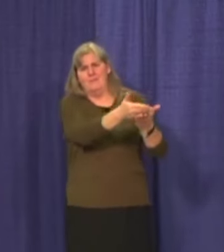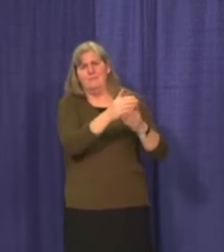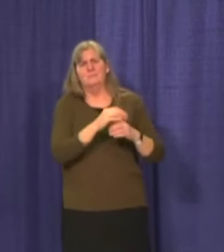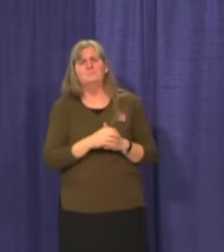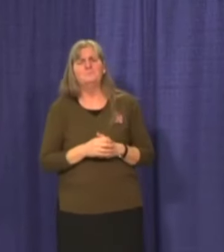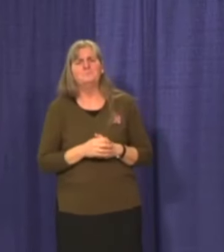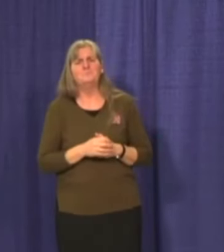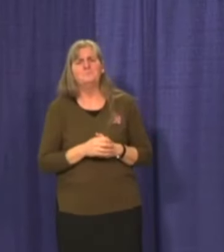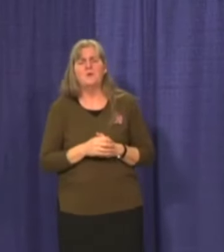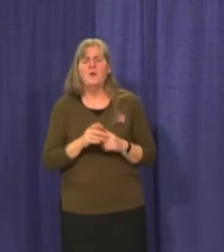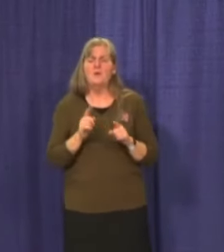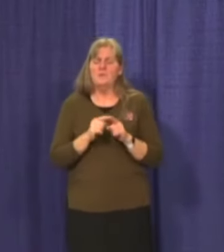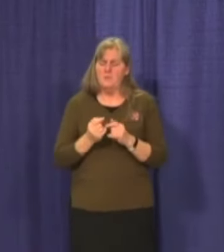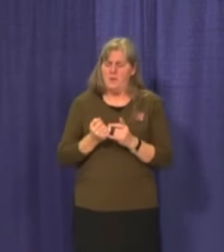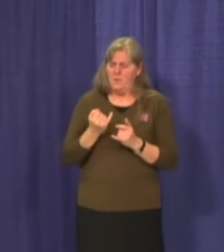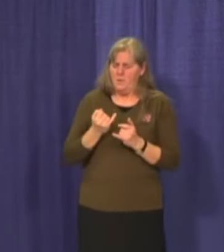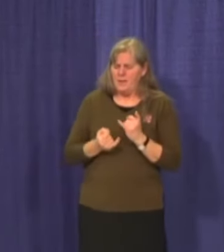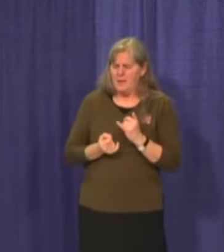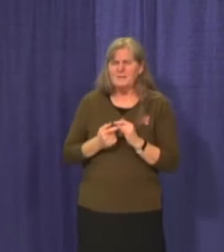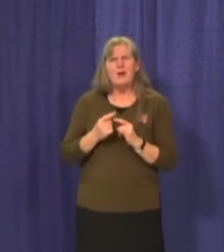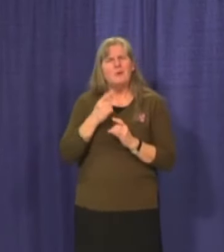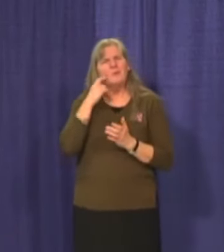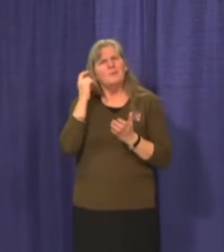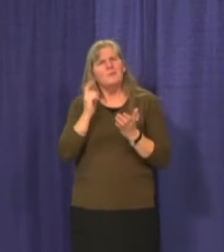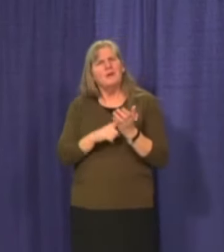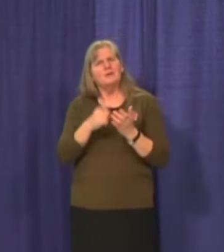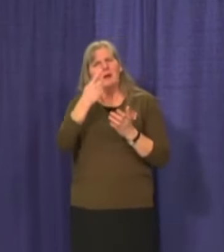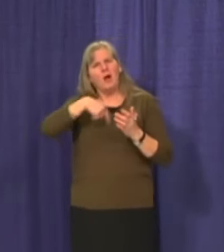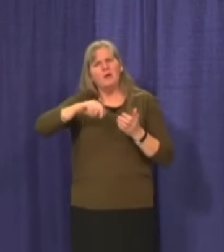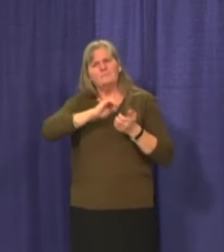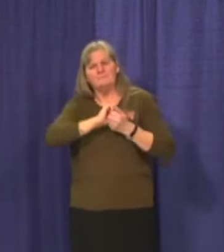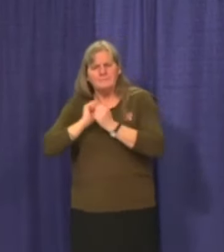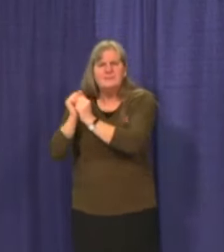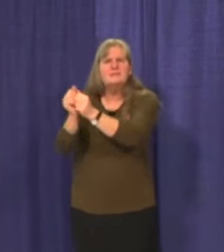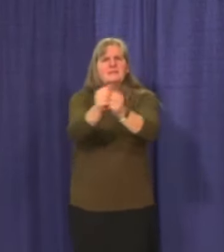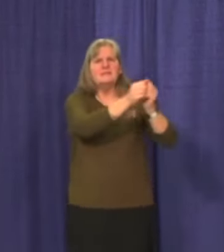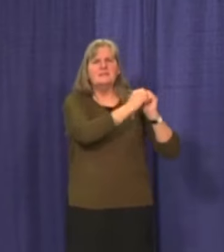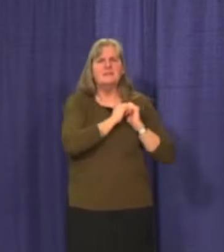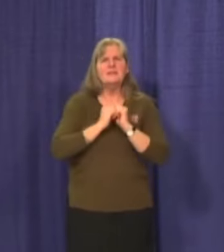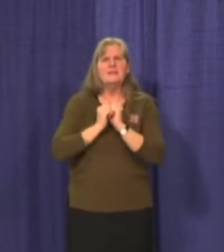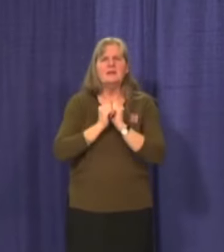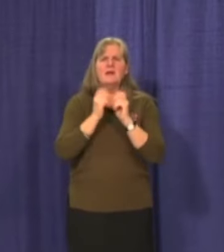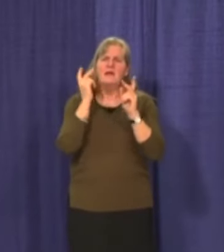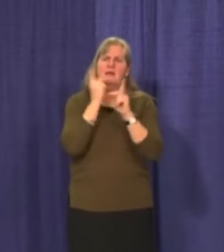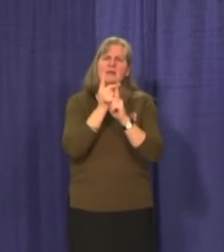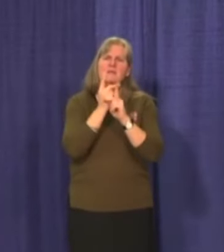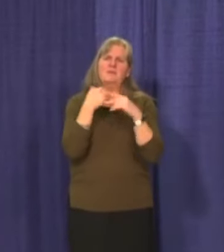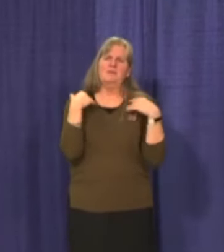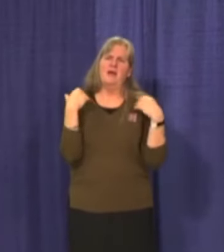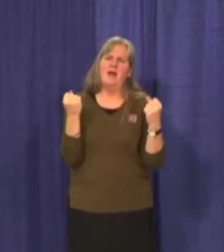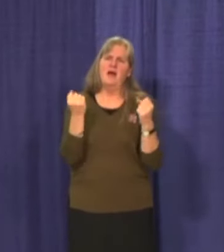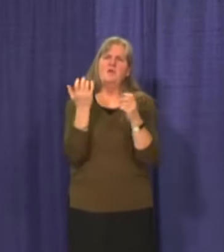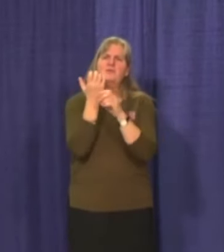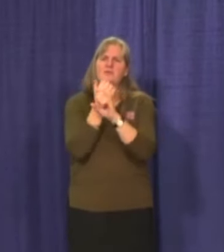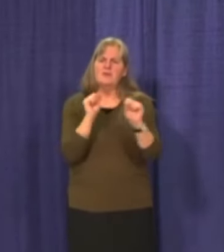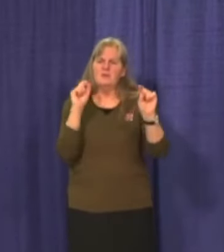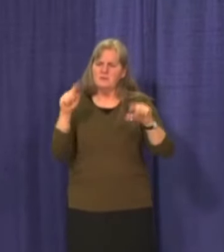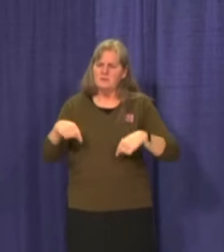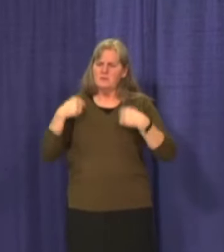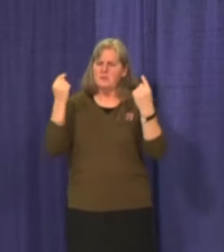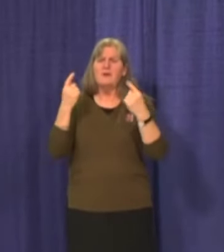In closing I want to acknowledge that our collective efforts to keep our territory healthy and safe are working well.